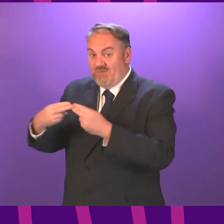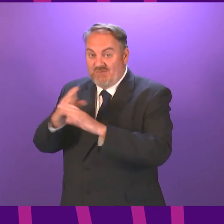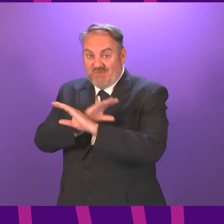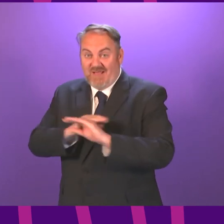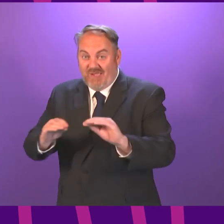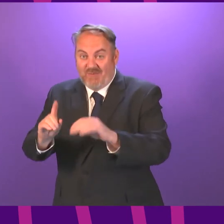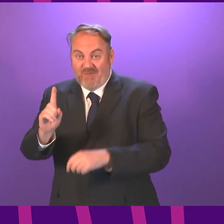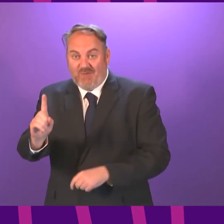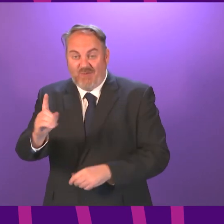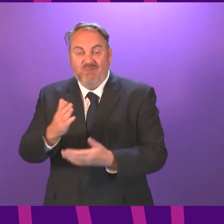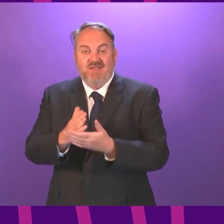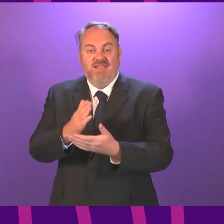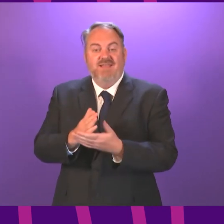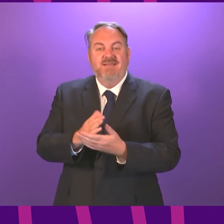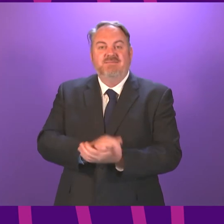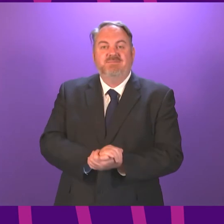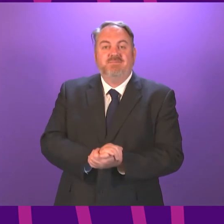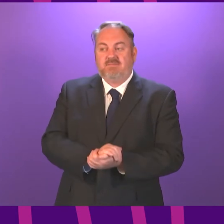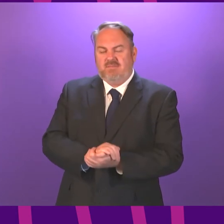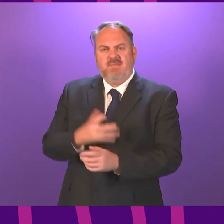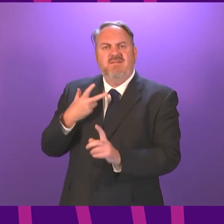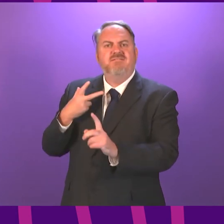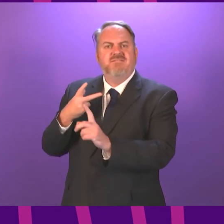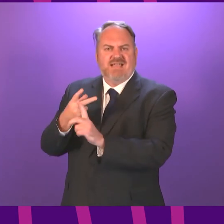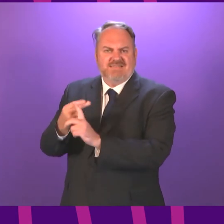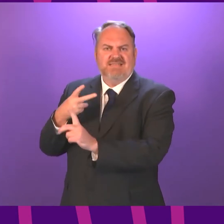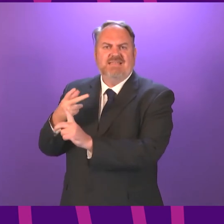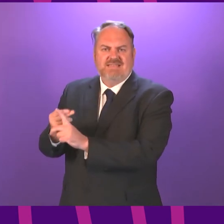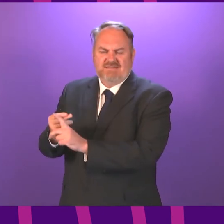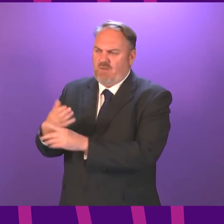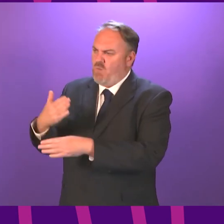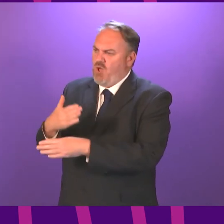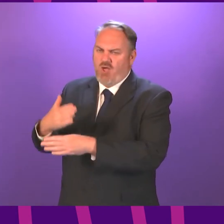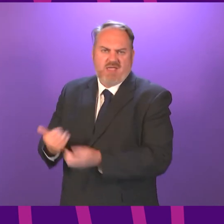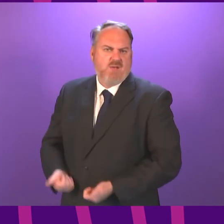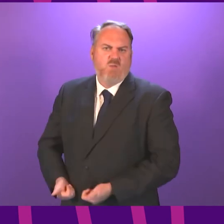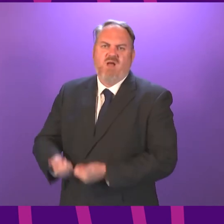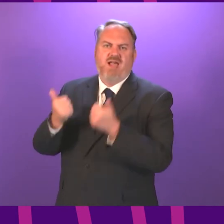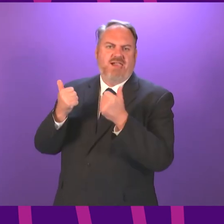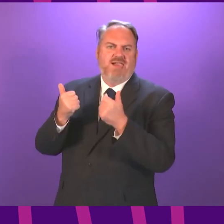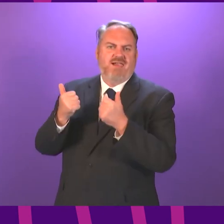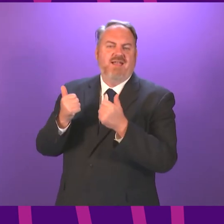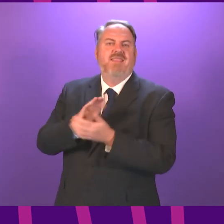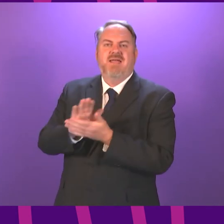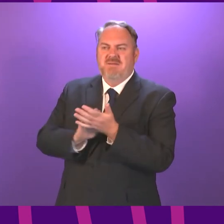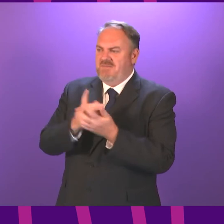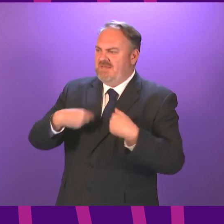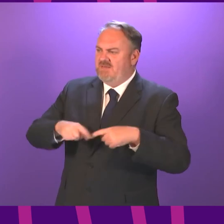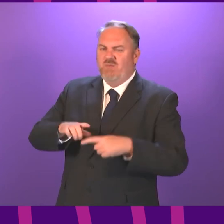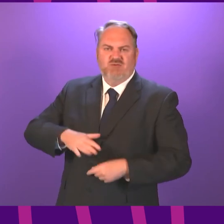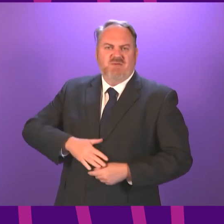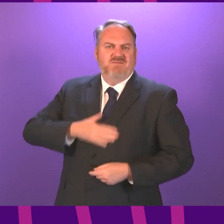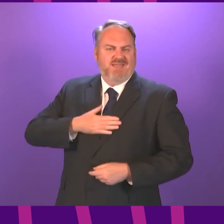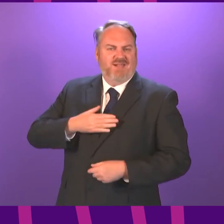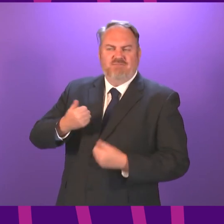think it is a very significant upside, the vaccines do appear to be doing their jobs, and that should give us all firm grounds for